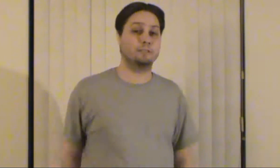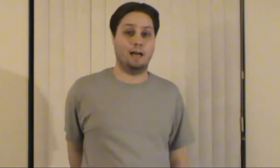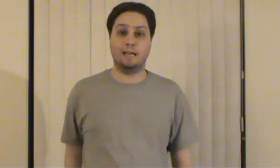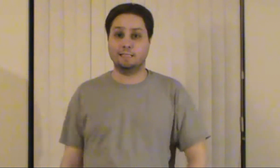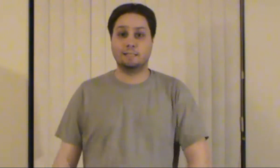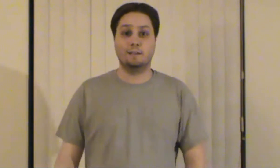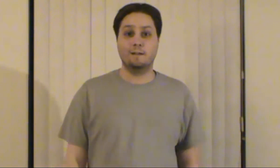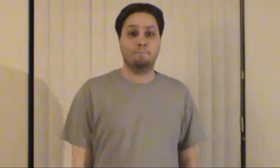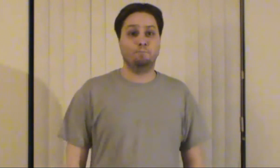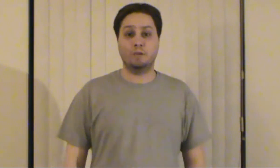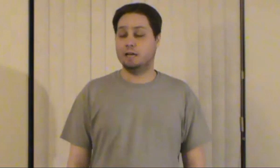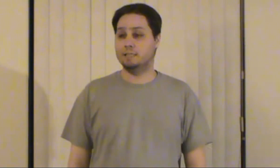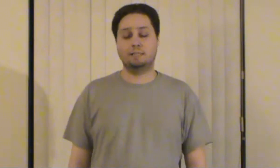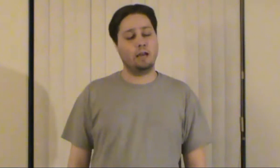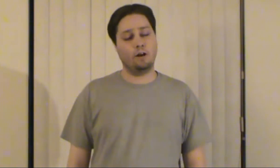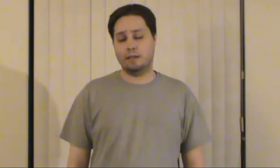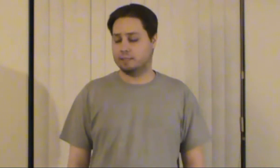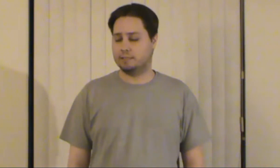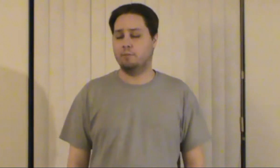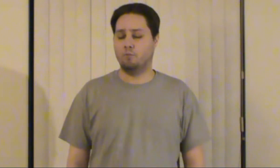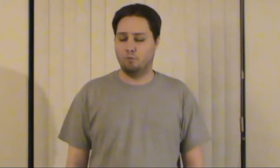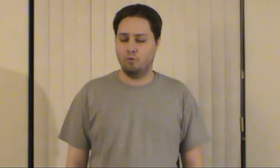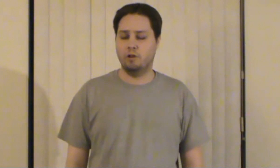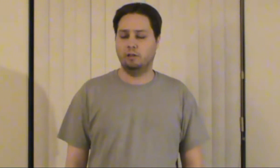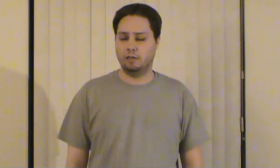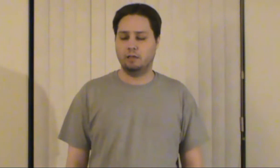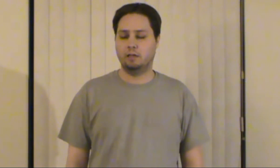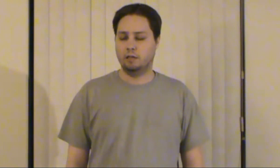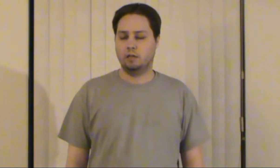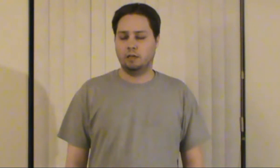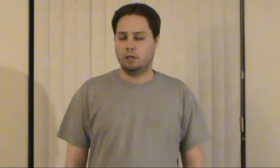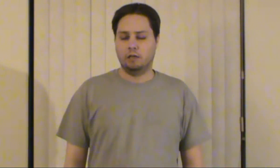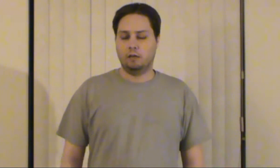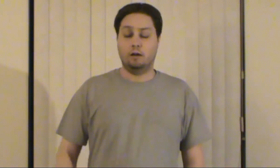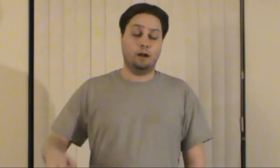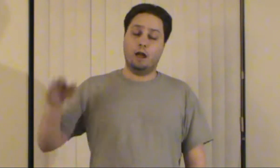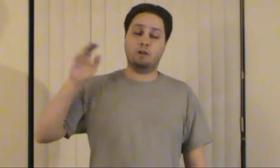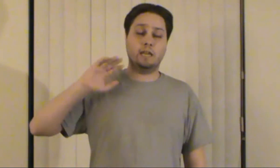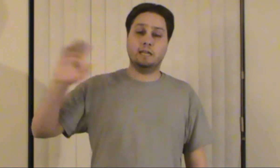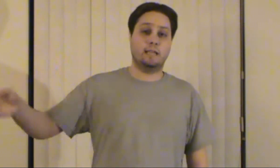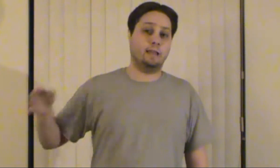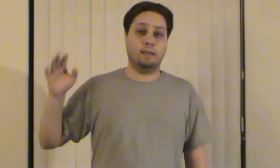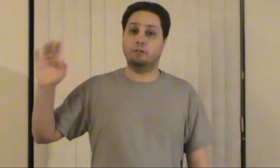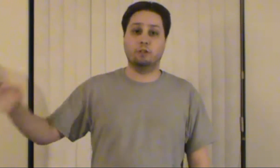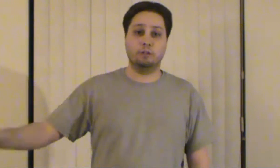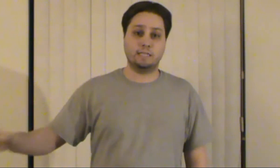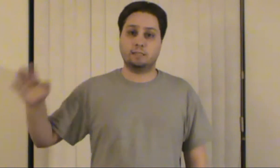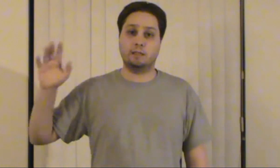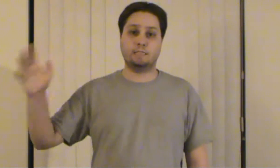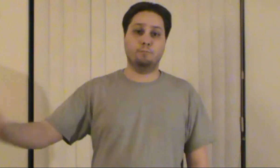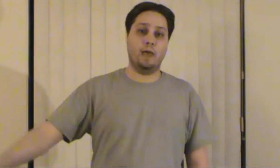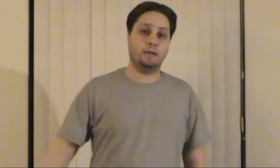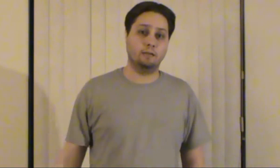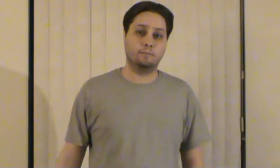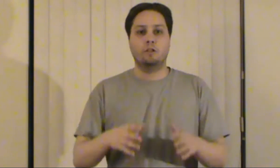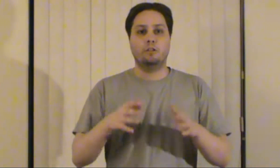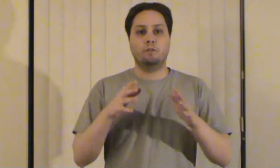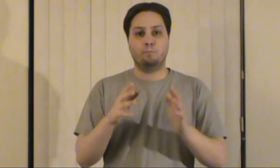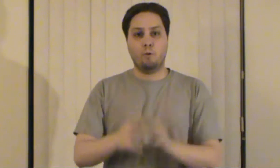those lines, because there is some really... Alright, I'll get into that later though, that's the bad. The